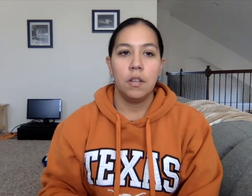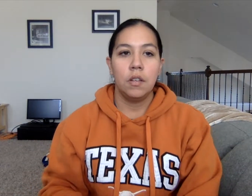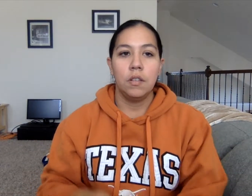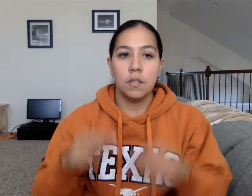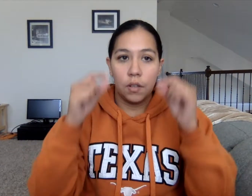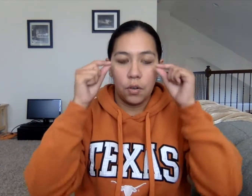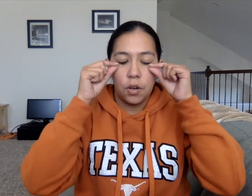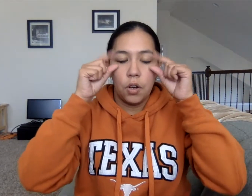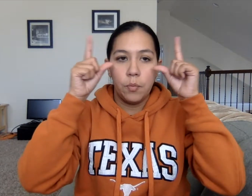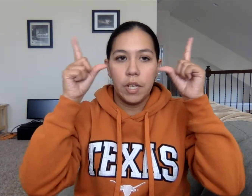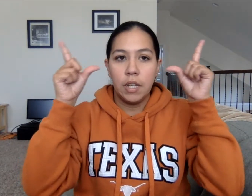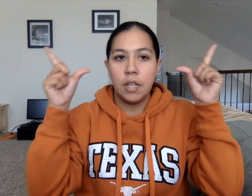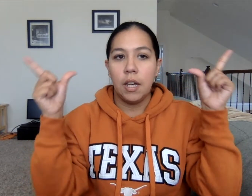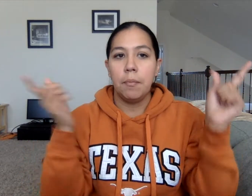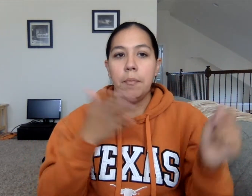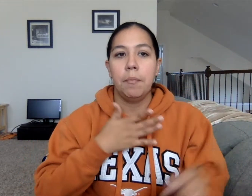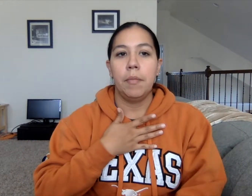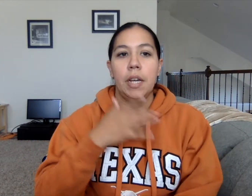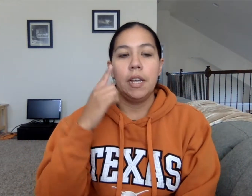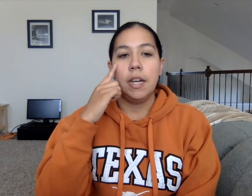all, it seems.